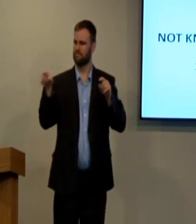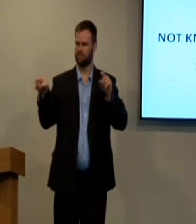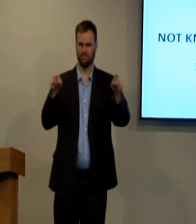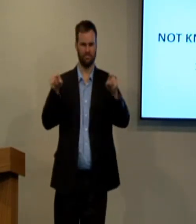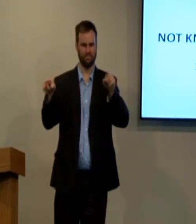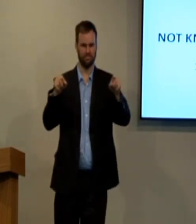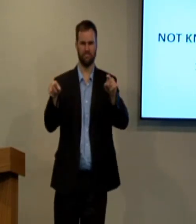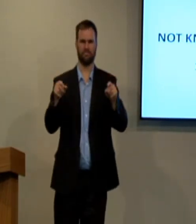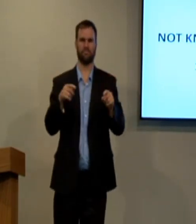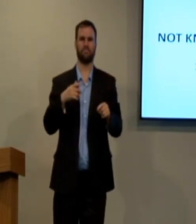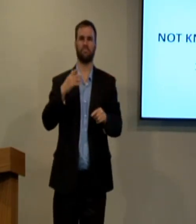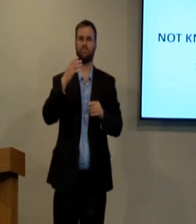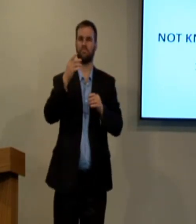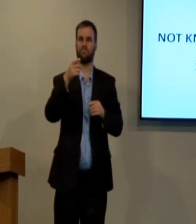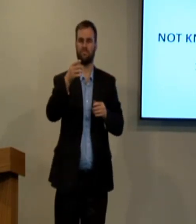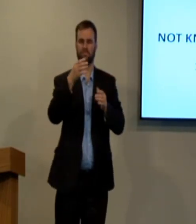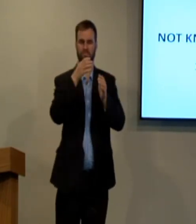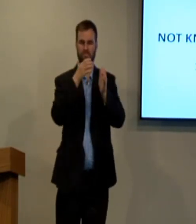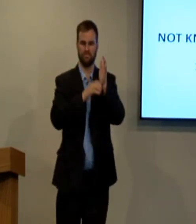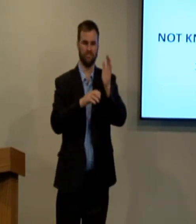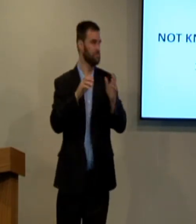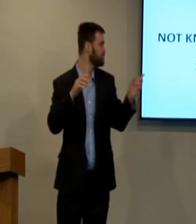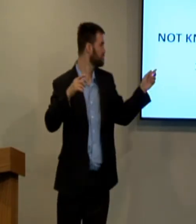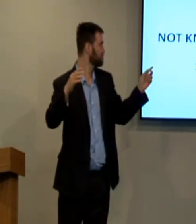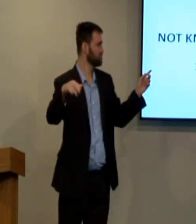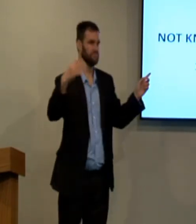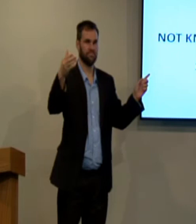a continual theme that's actually reoccurring in chapters 2 and 3.